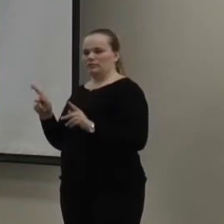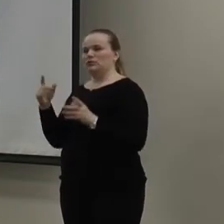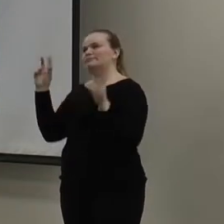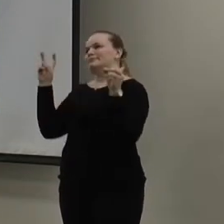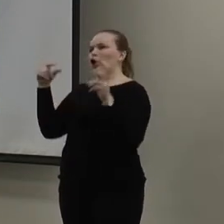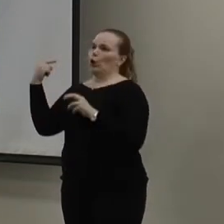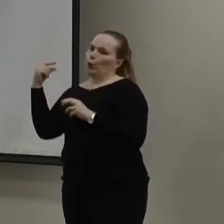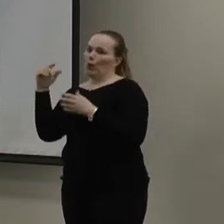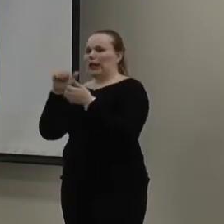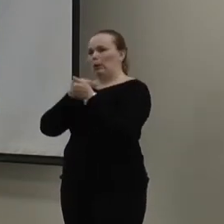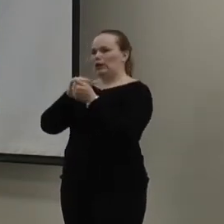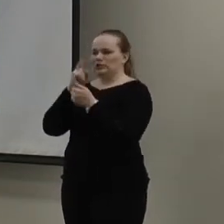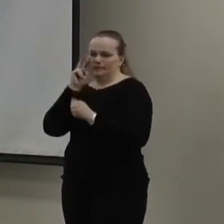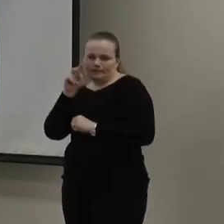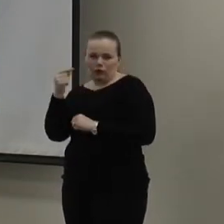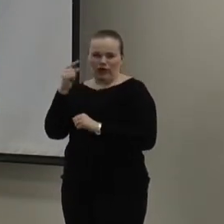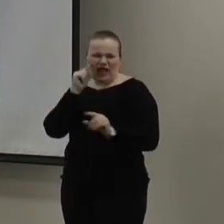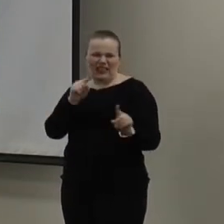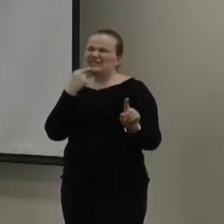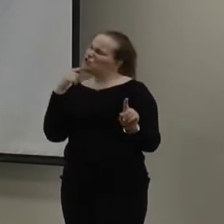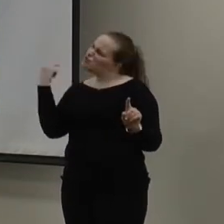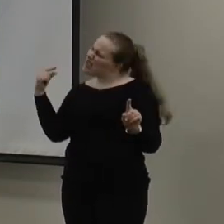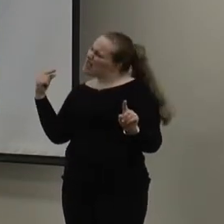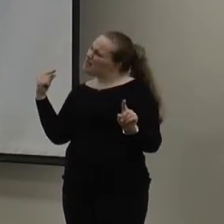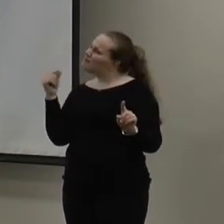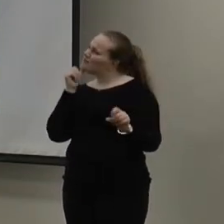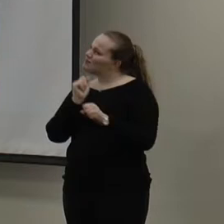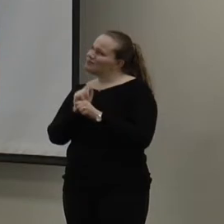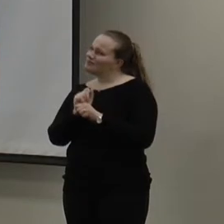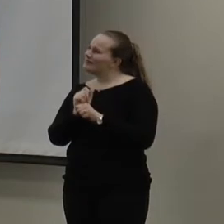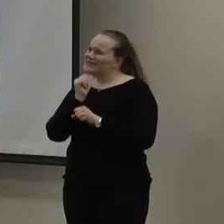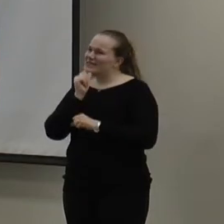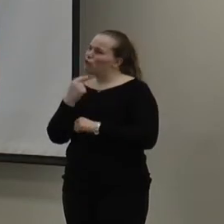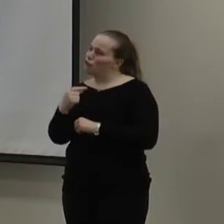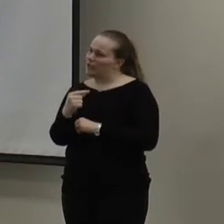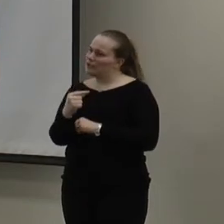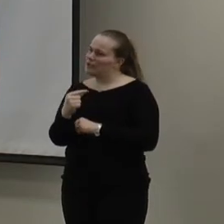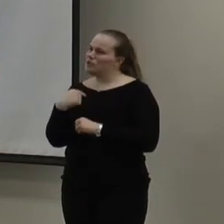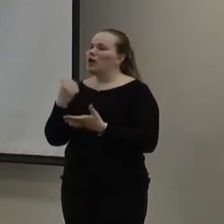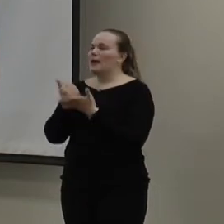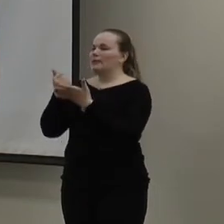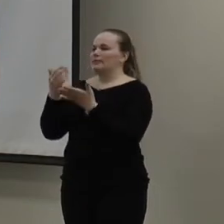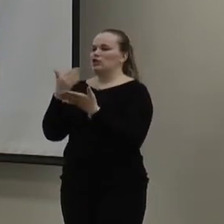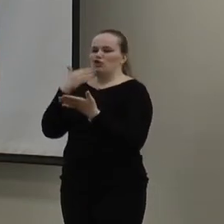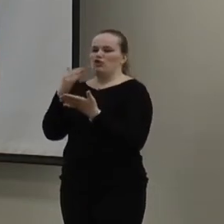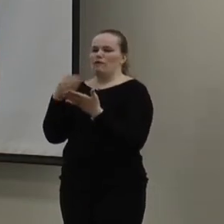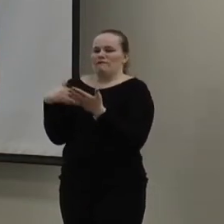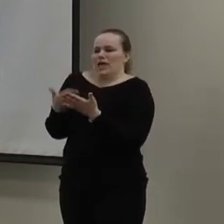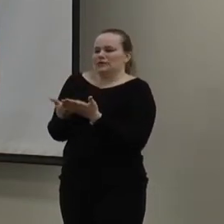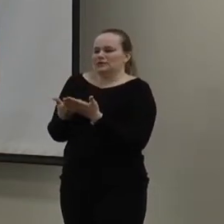greenwashing out there. Like, well, they say it's green, but is it really? So, it kind of helped give you some facts to be able to help.